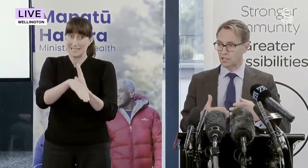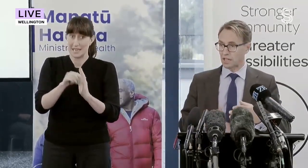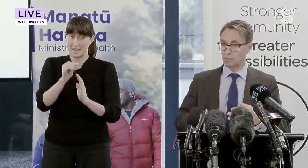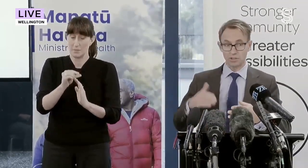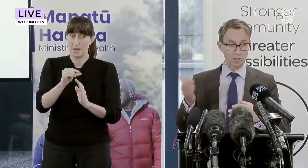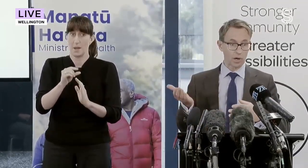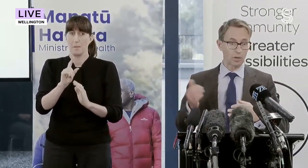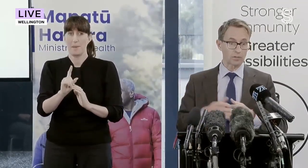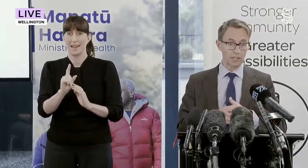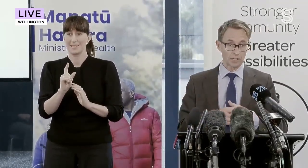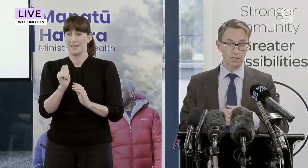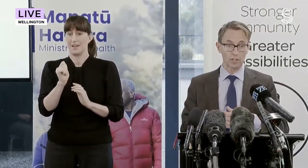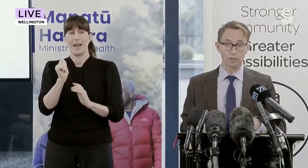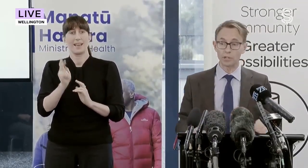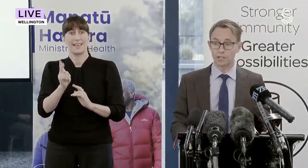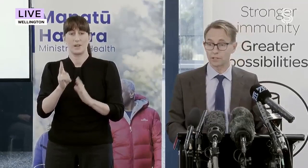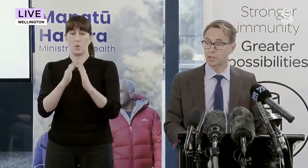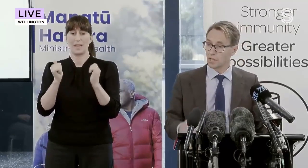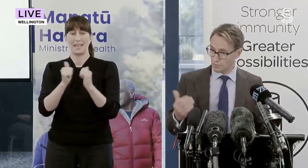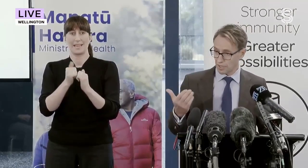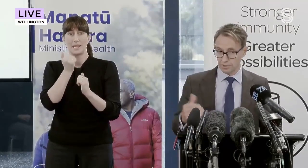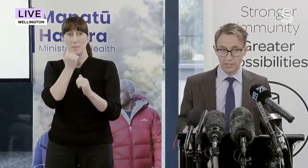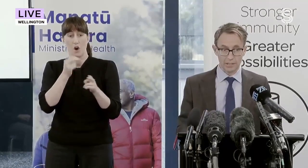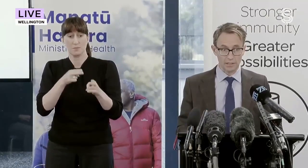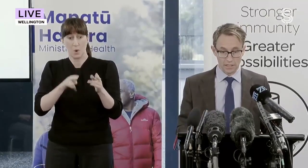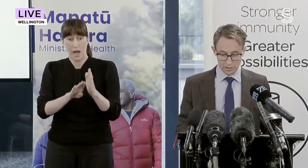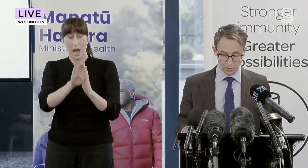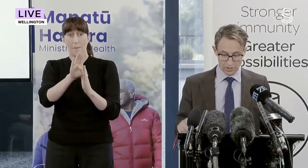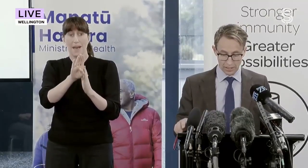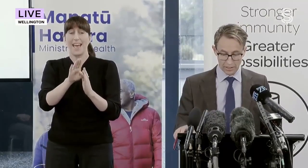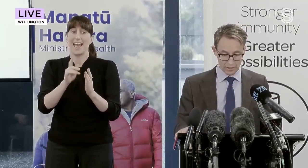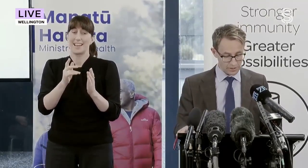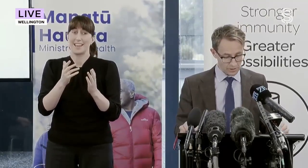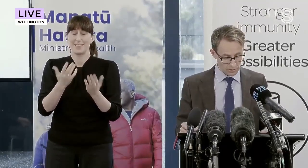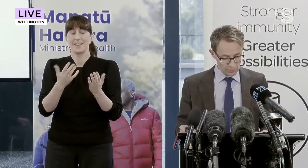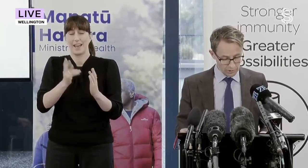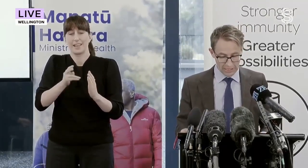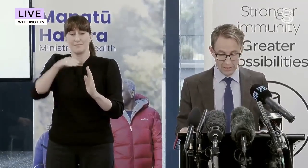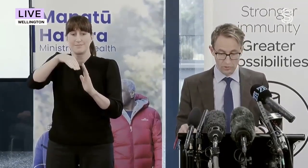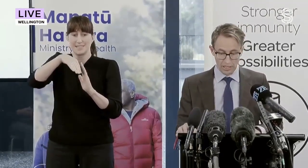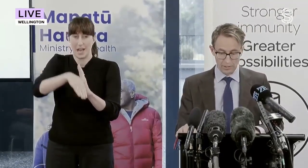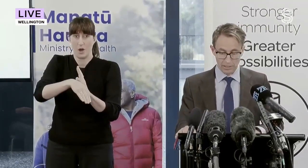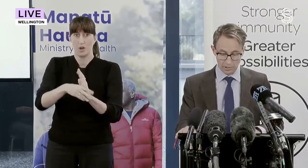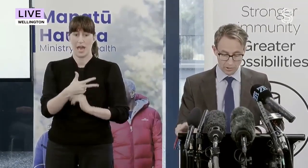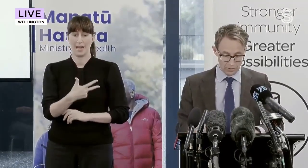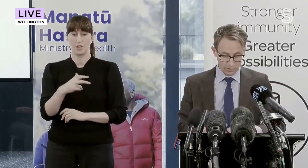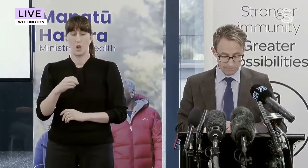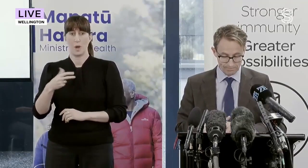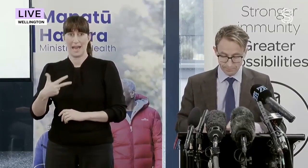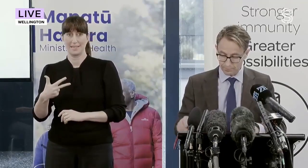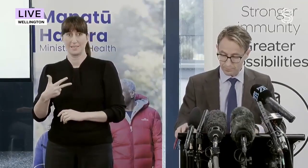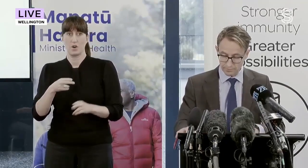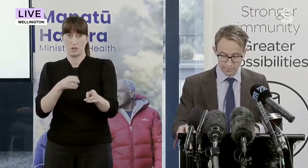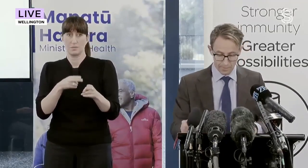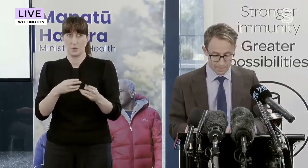seen that the numbers did go up again over the weekend. They've come down again now to, just as I said earlier on, 808 people in hospital.